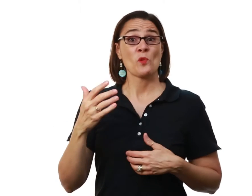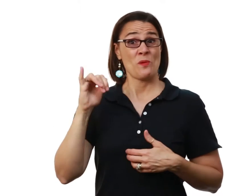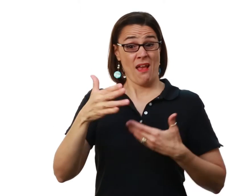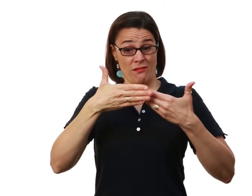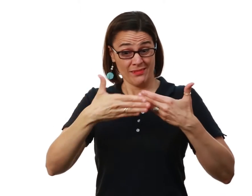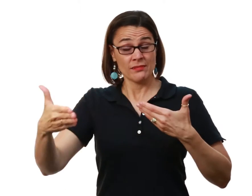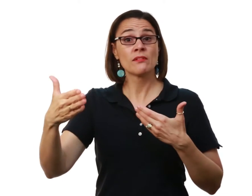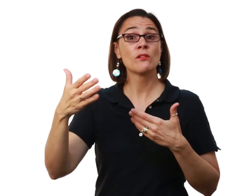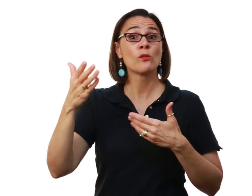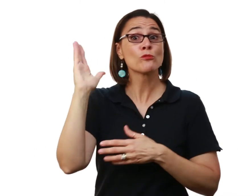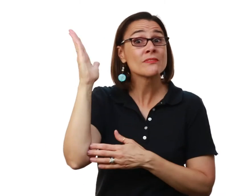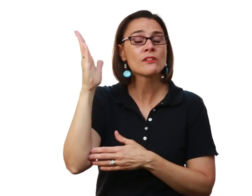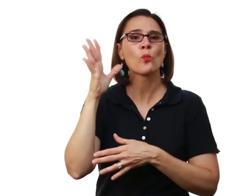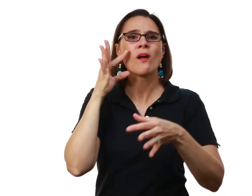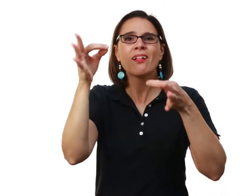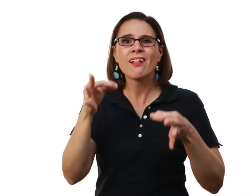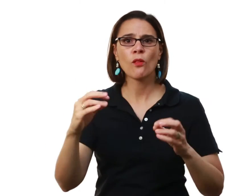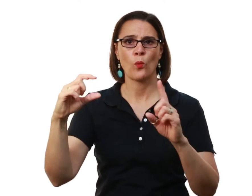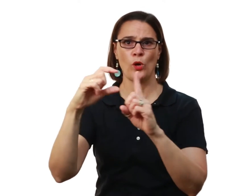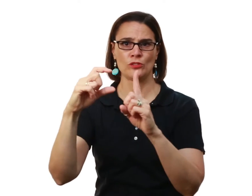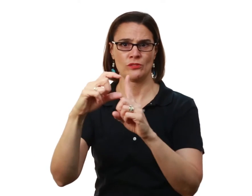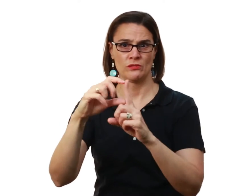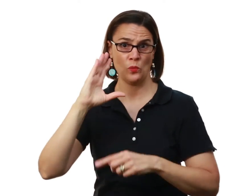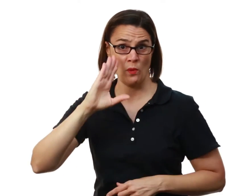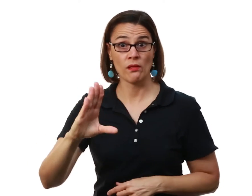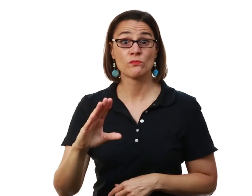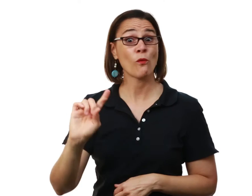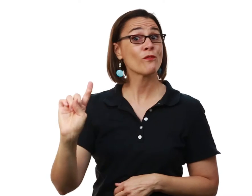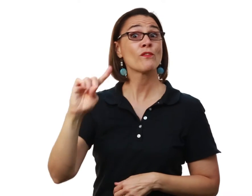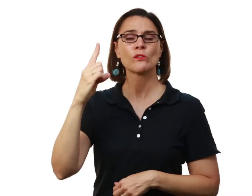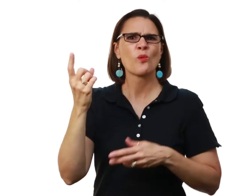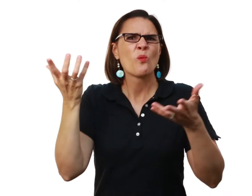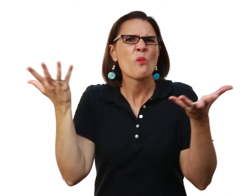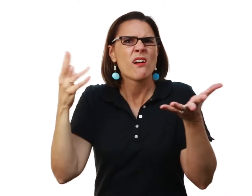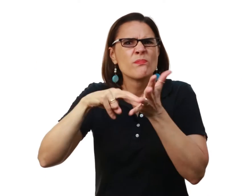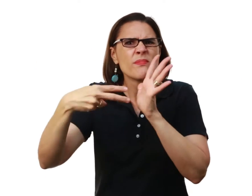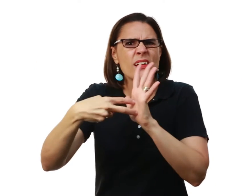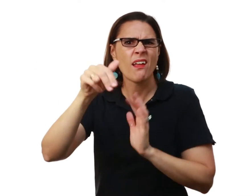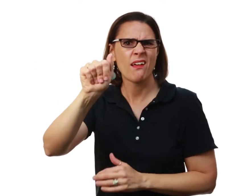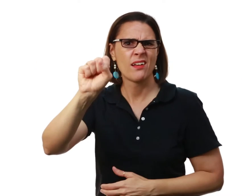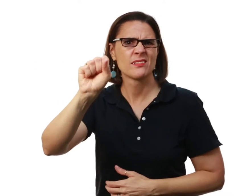Moving forward in the presentation, I'm going to give you some terminology And the first one I want to talk about with you is what is ASL?